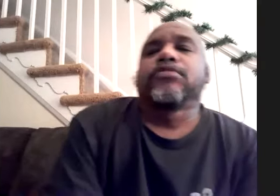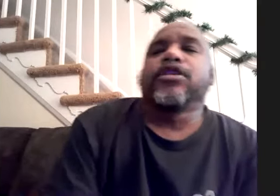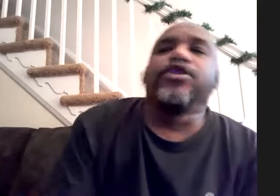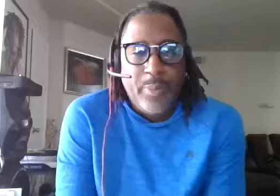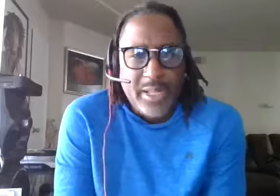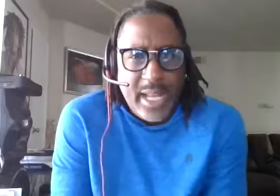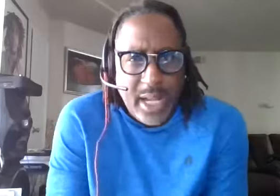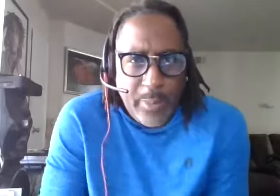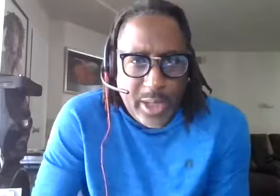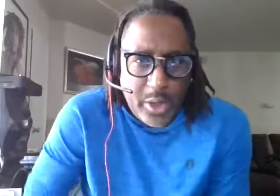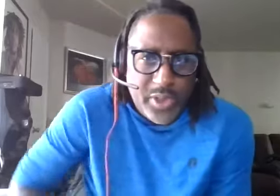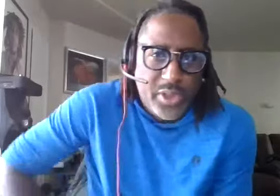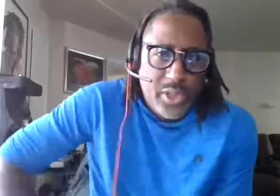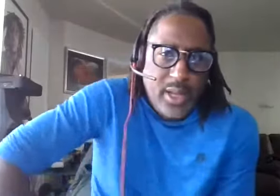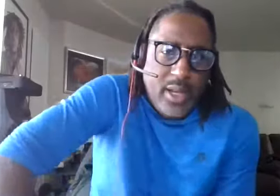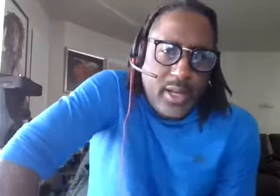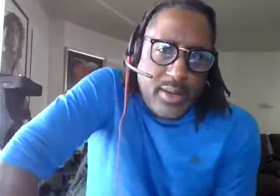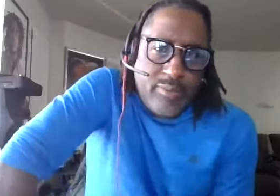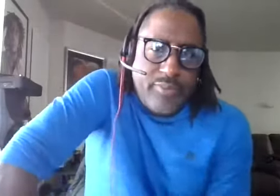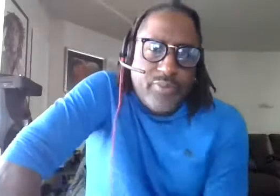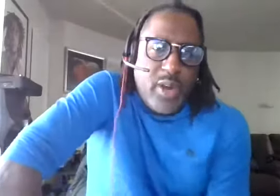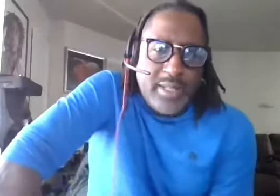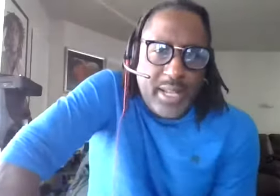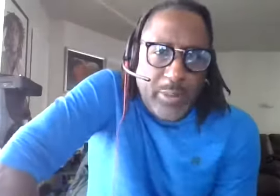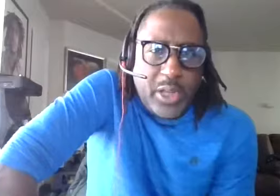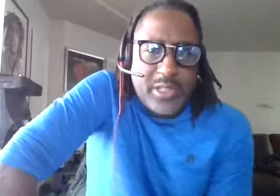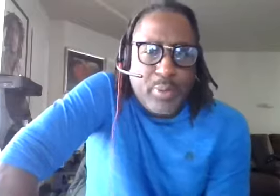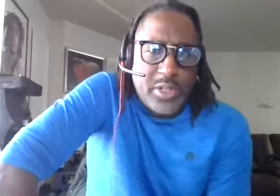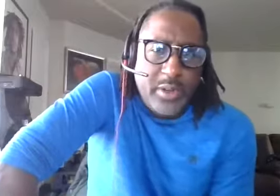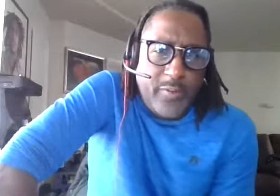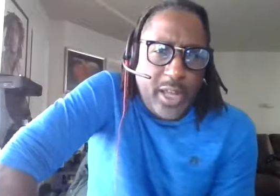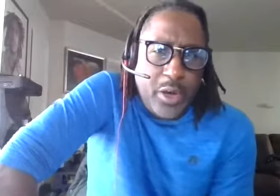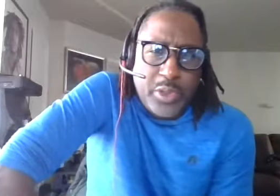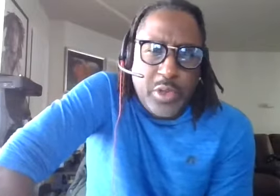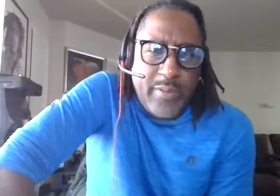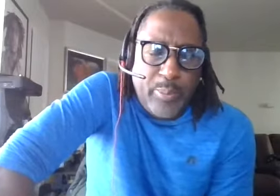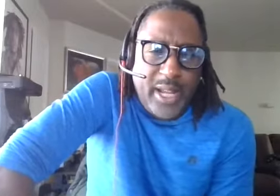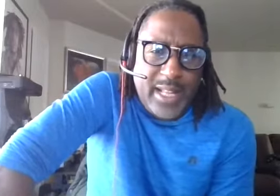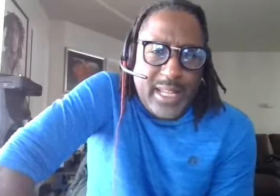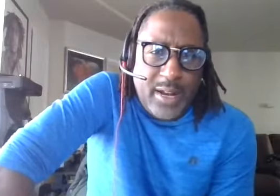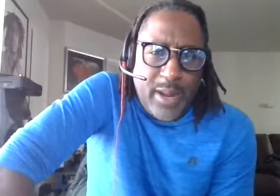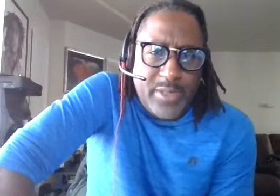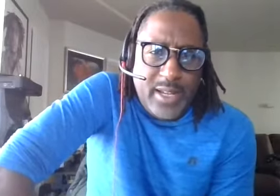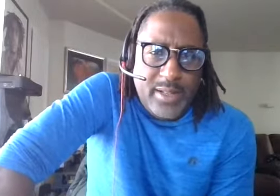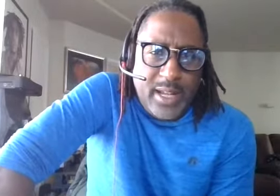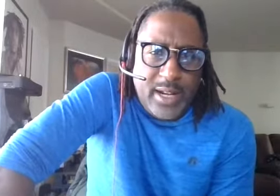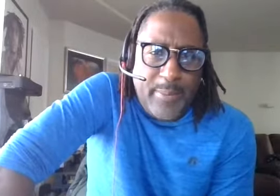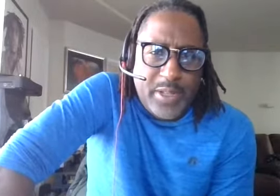it's not up close you feel the vibe of the room right it's that up close and personal feel you you never played at the uh ram's head in annapolis